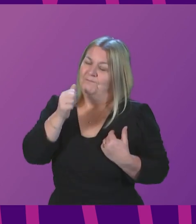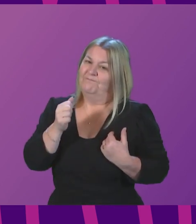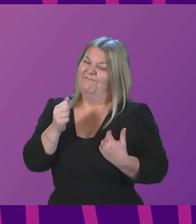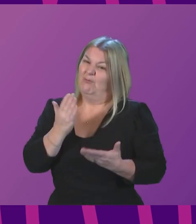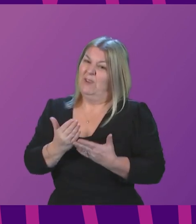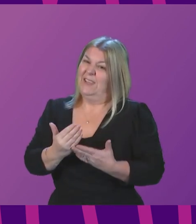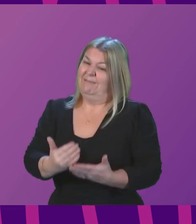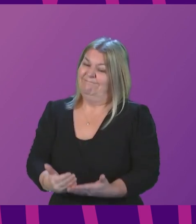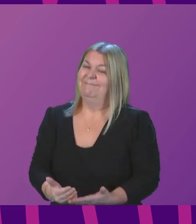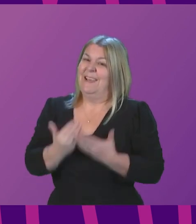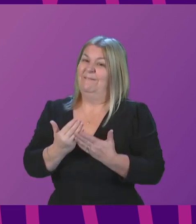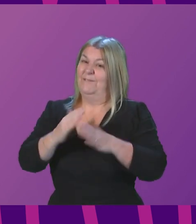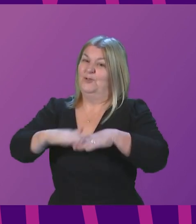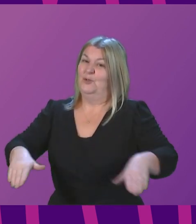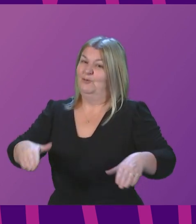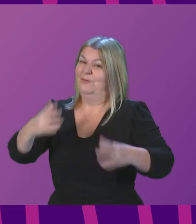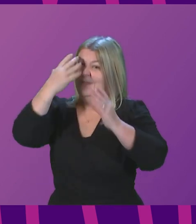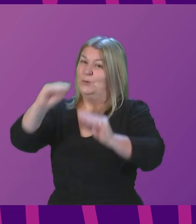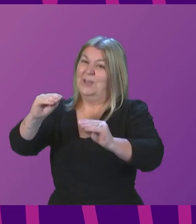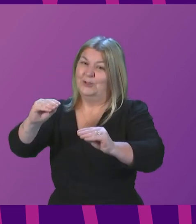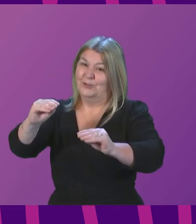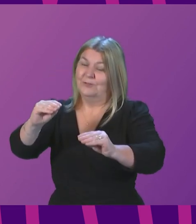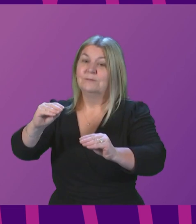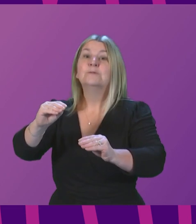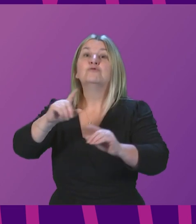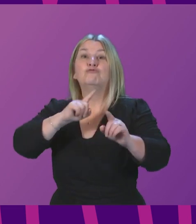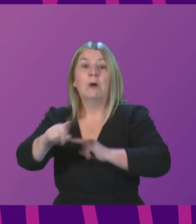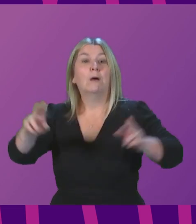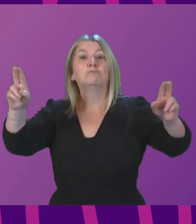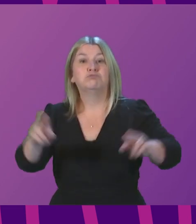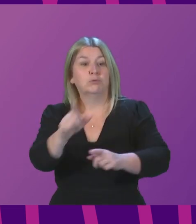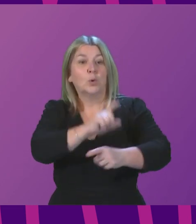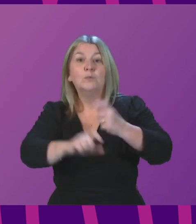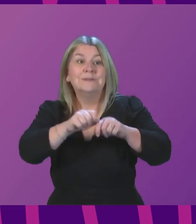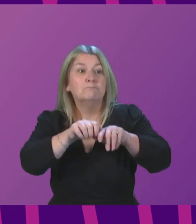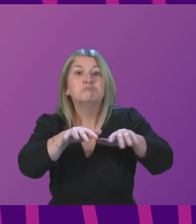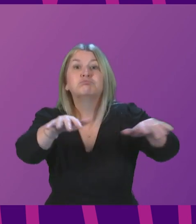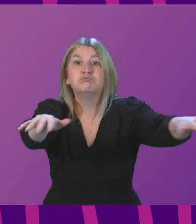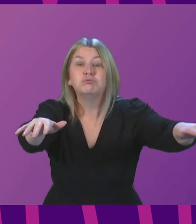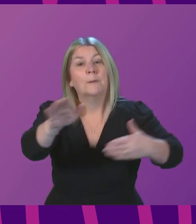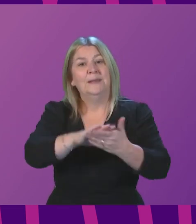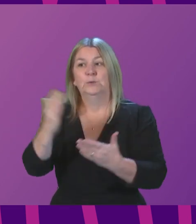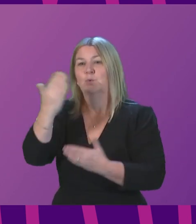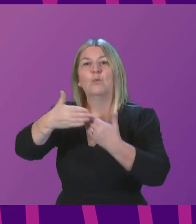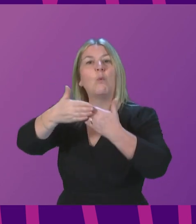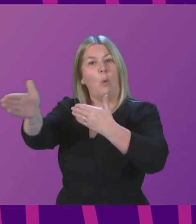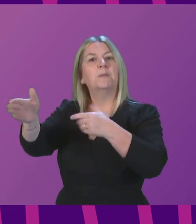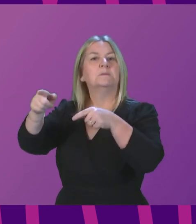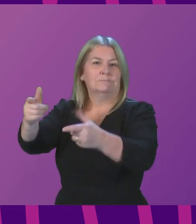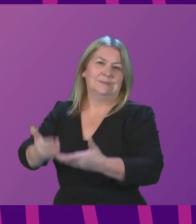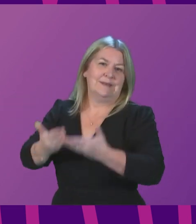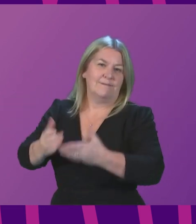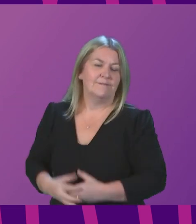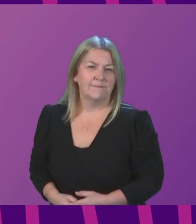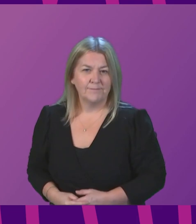children's education. So by acting to reduce community transmission, we will also be helping keep schools open and open safely.